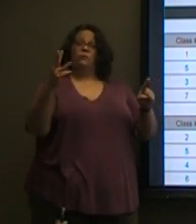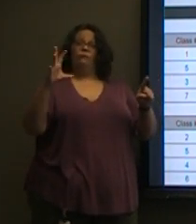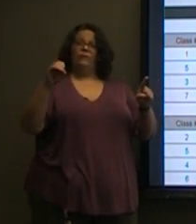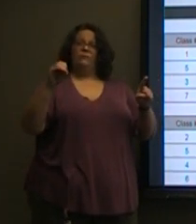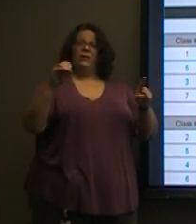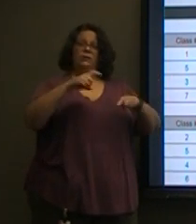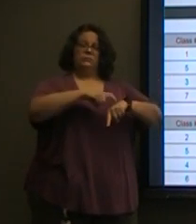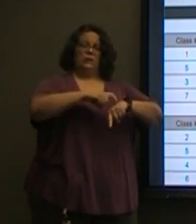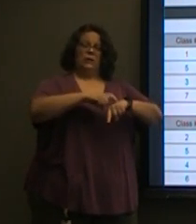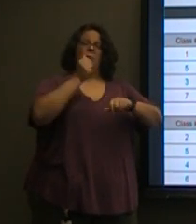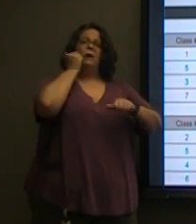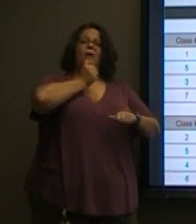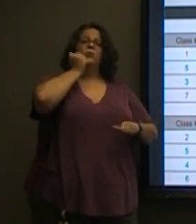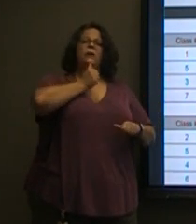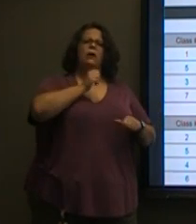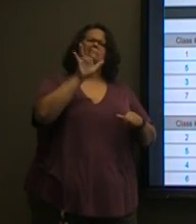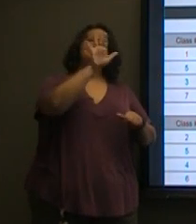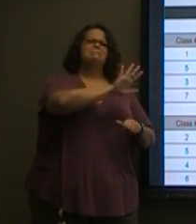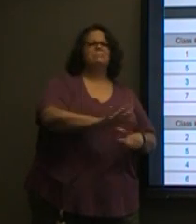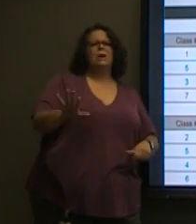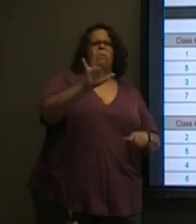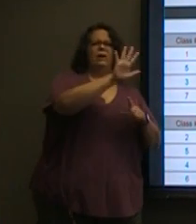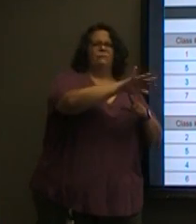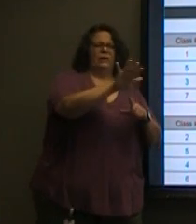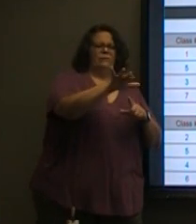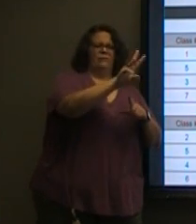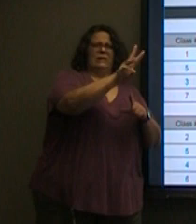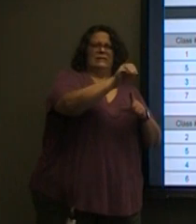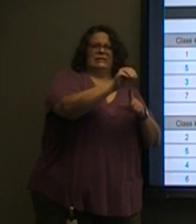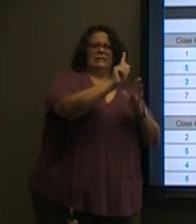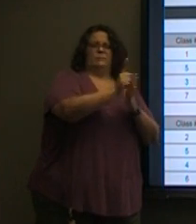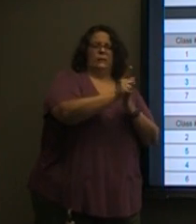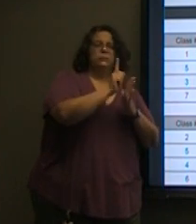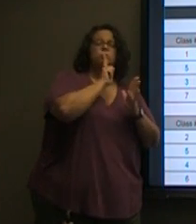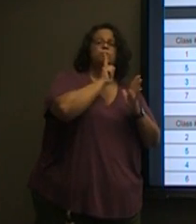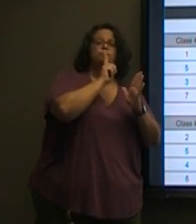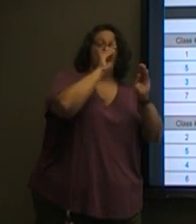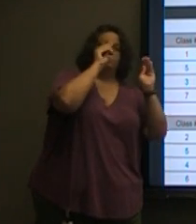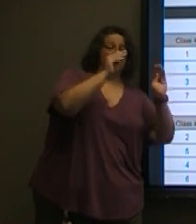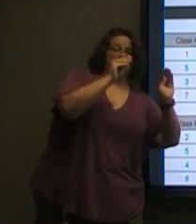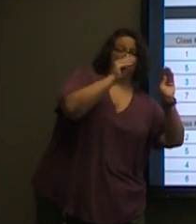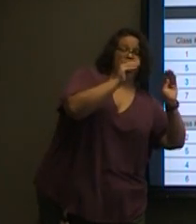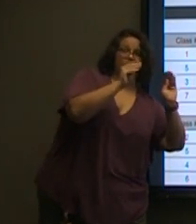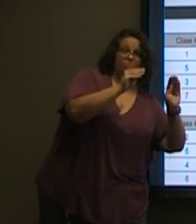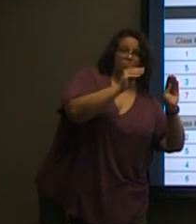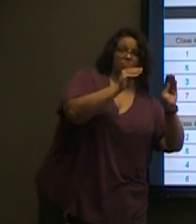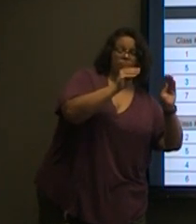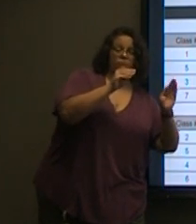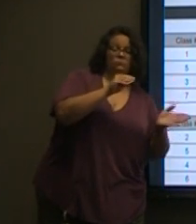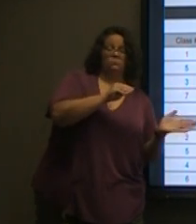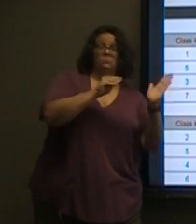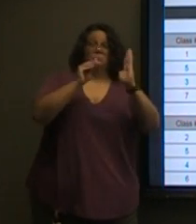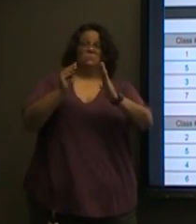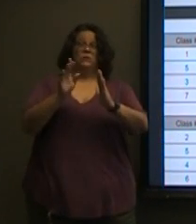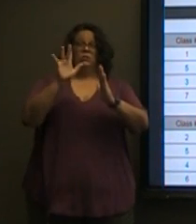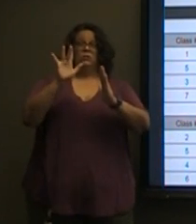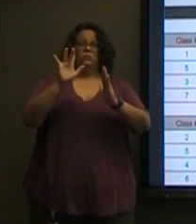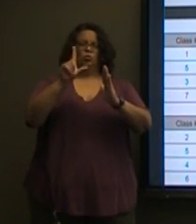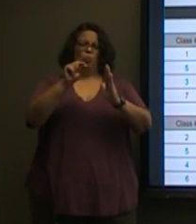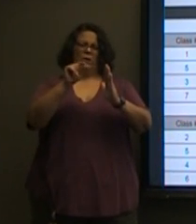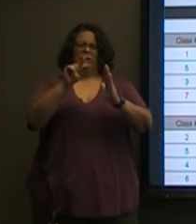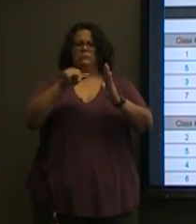That includes about 55 to 60 minutes for actual academic instruction, 20 to 25 minutes for lunch,